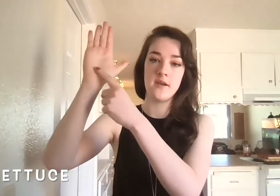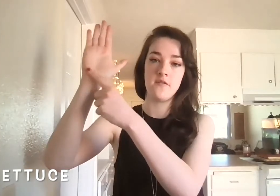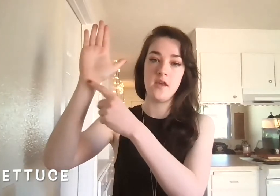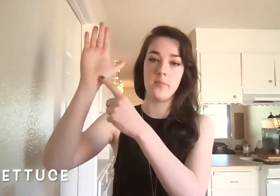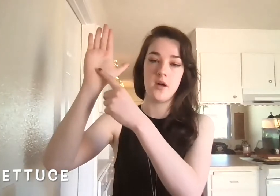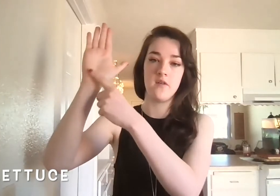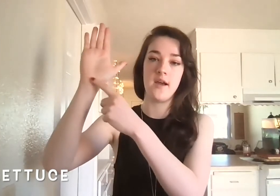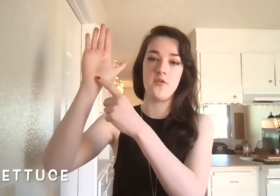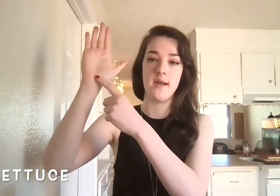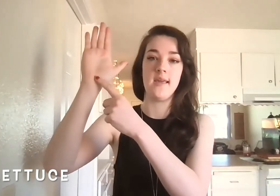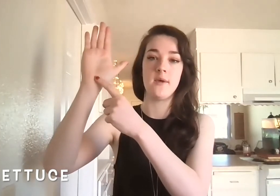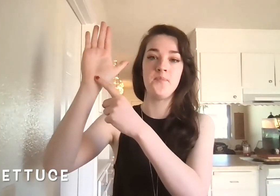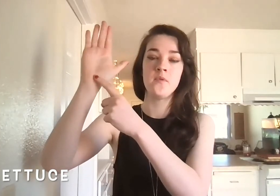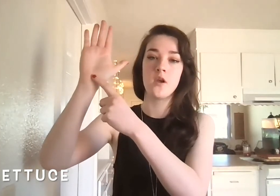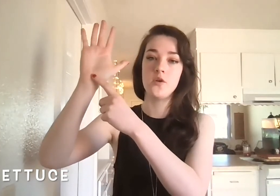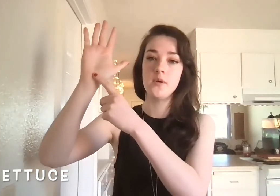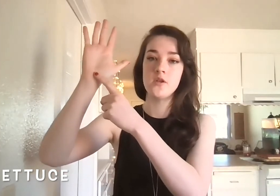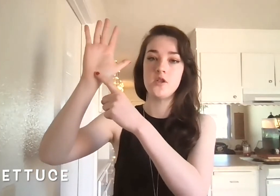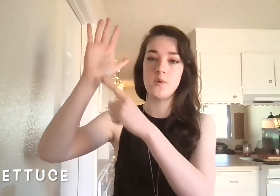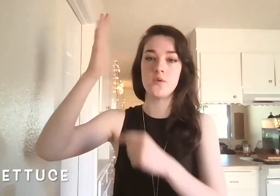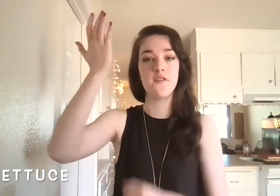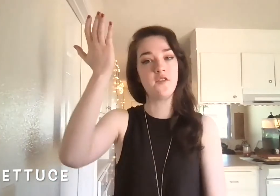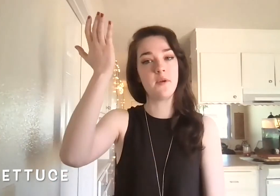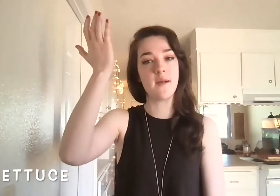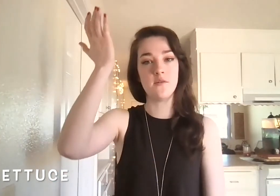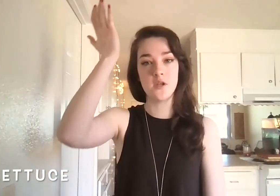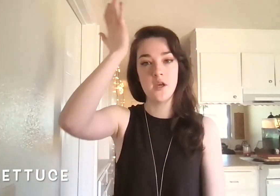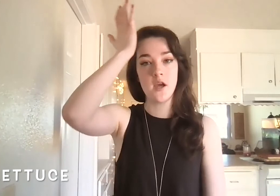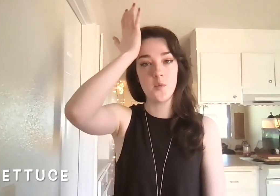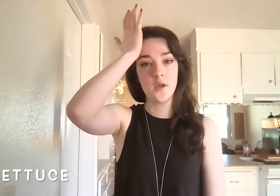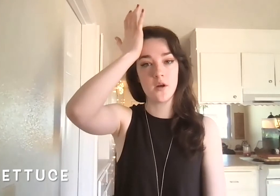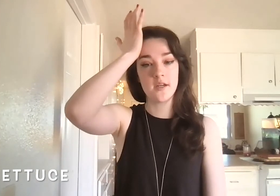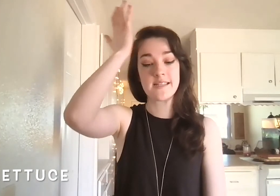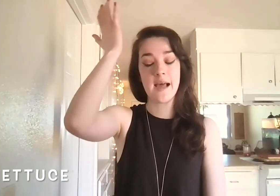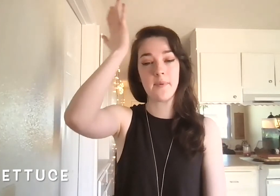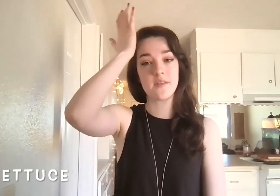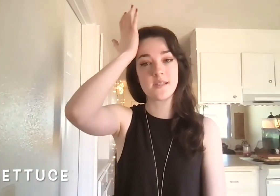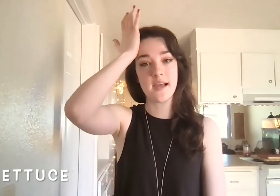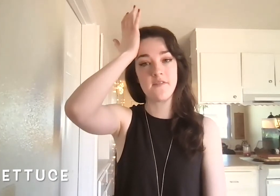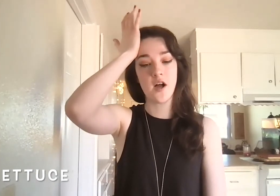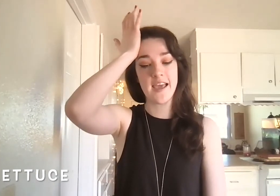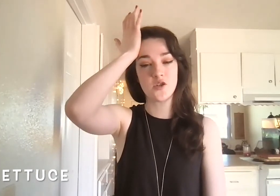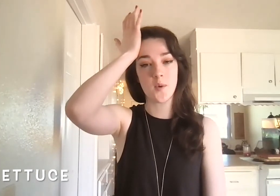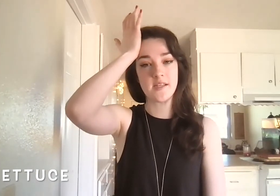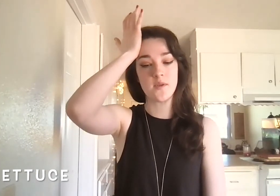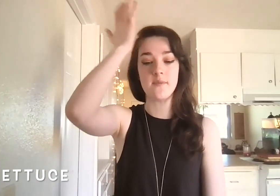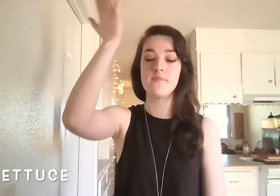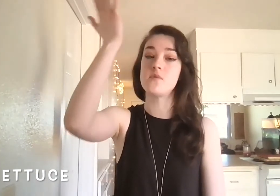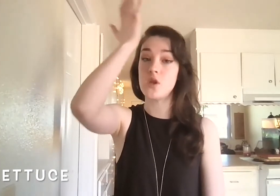of heel part of our hand right here. And all we're going to do is we're going to flip it around, and we are going to tap the side of our head twice with it. So